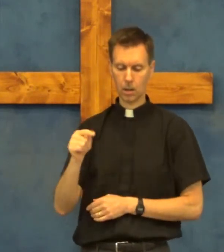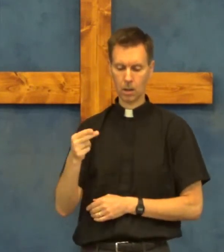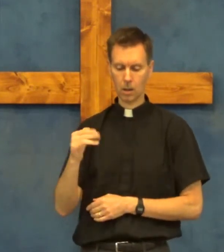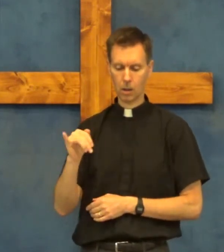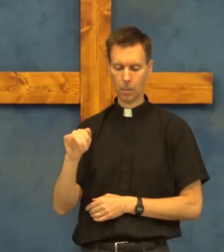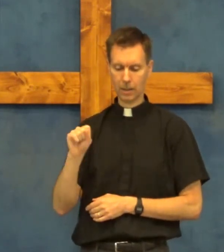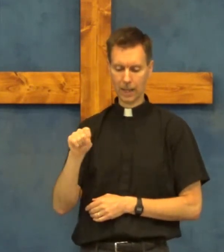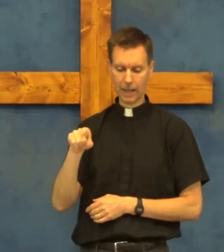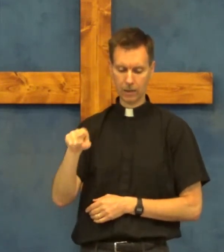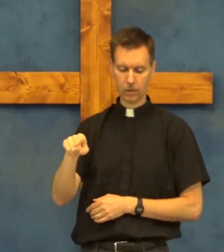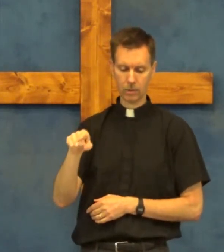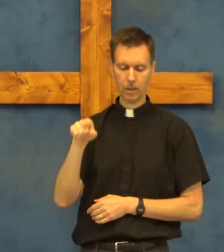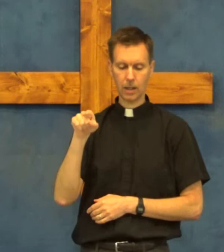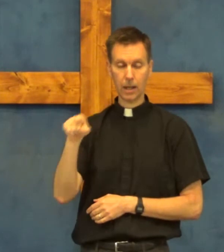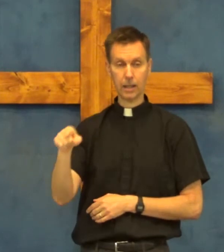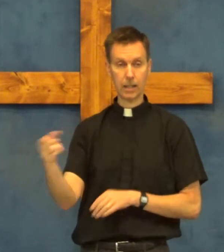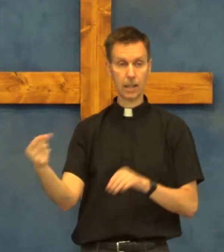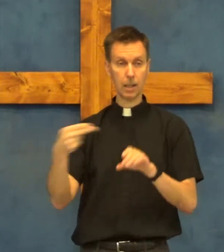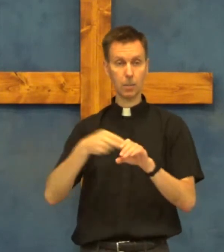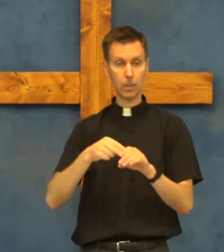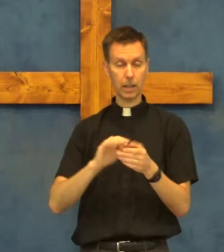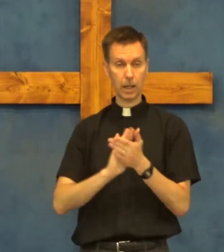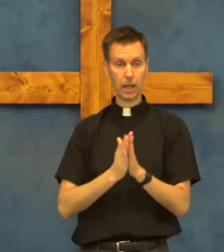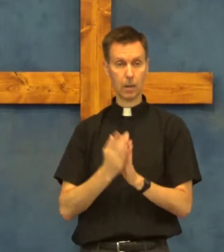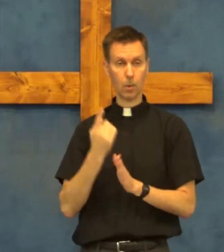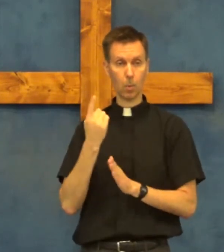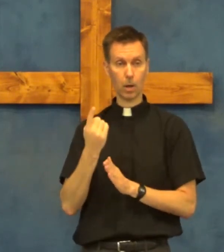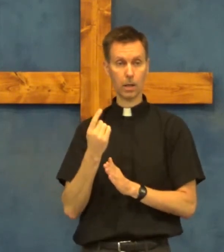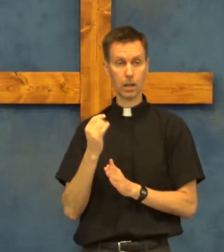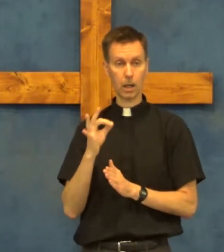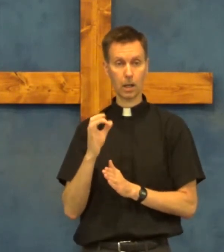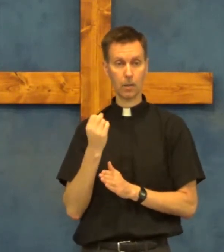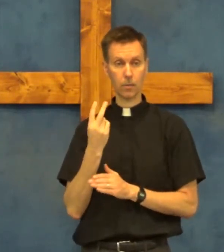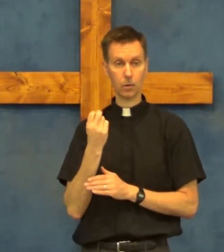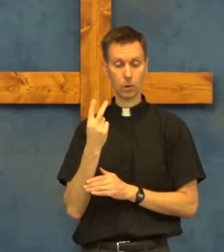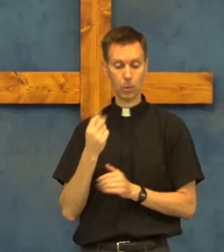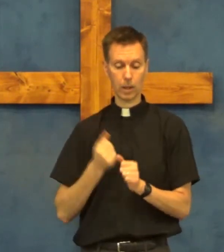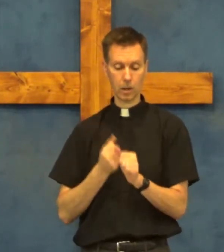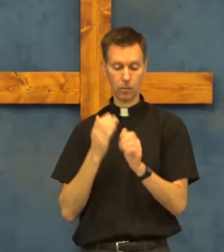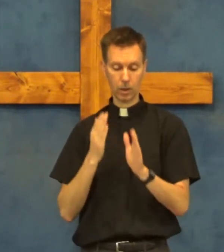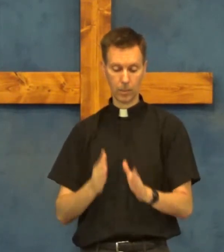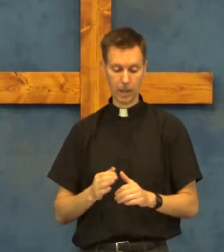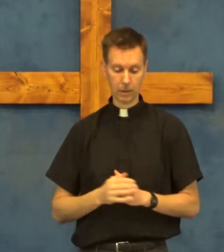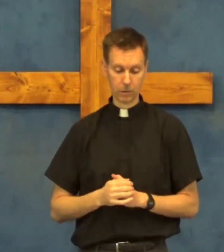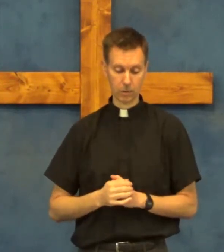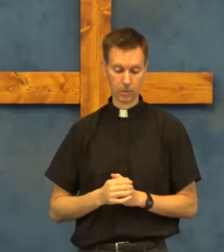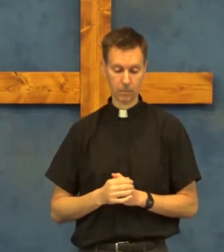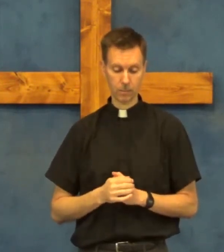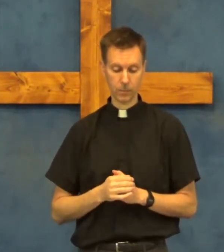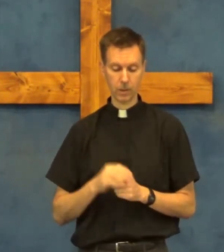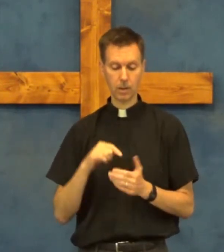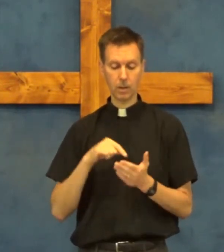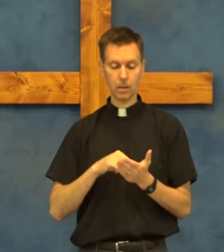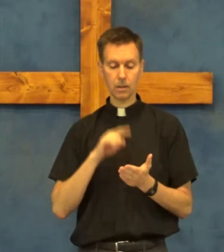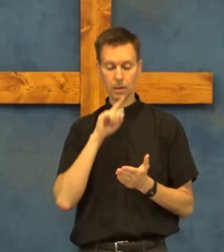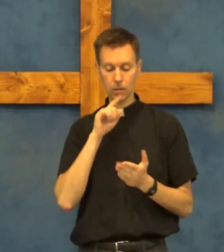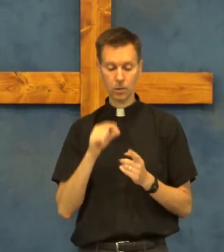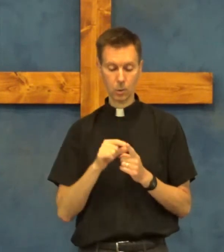and that's and he became one of the twelve apostles this is the